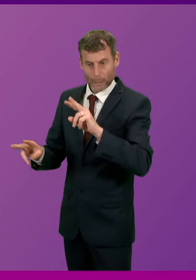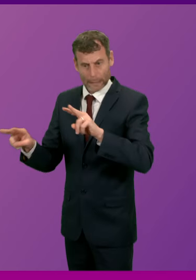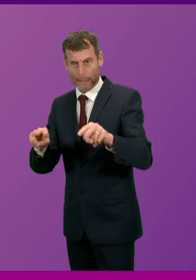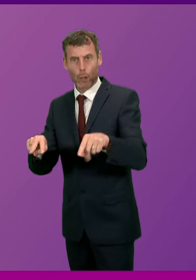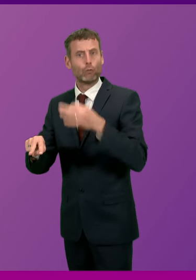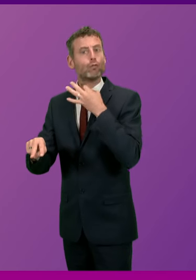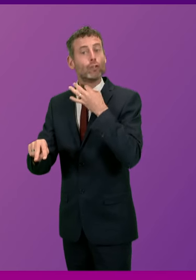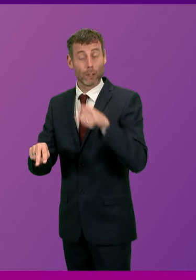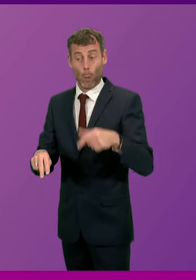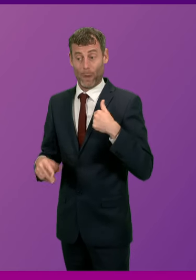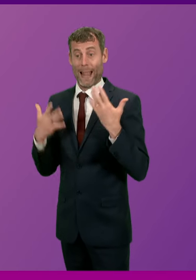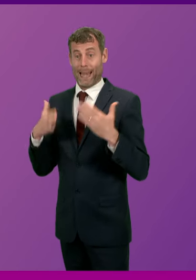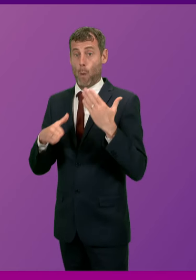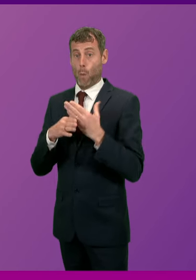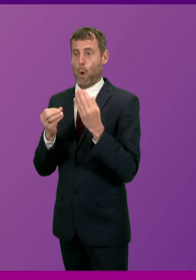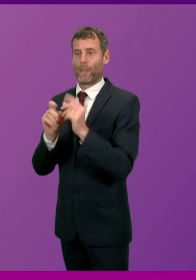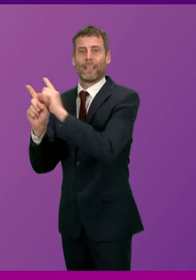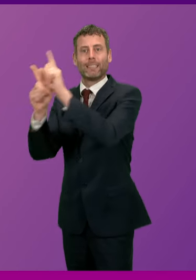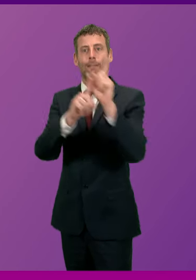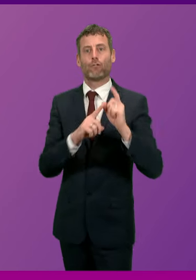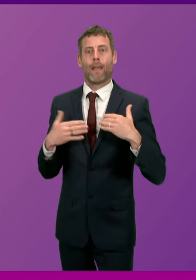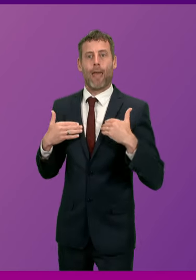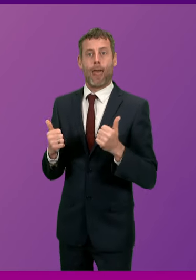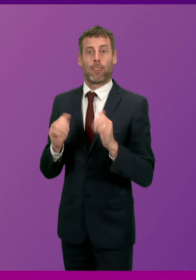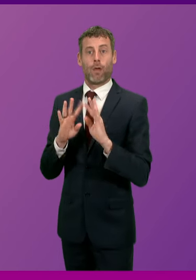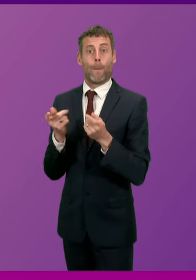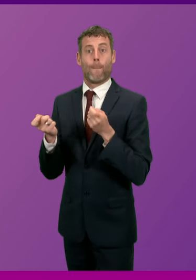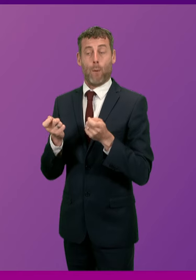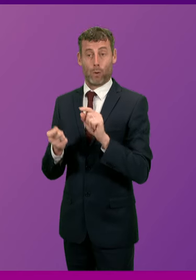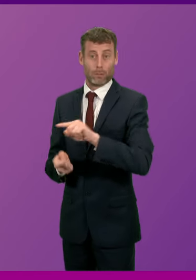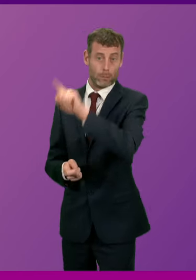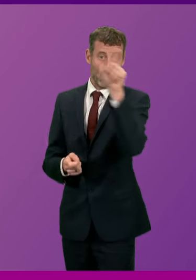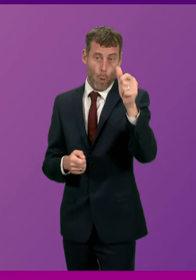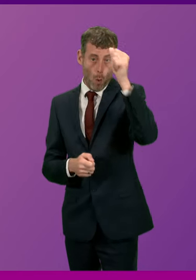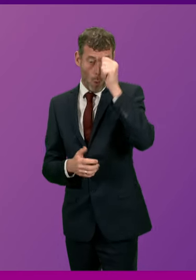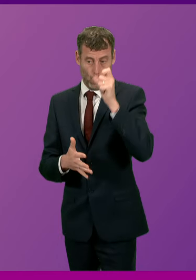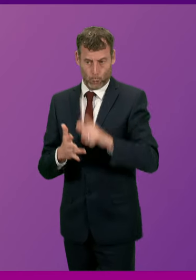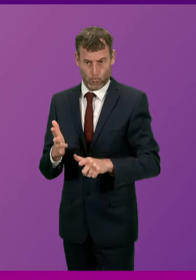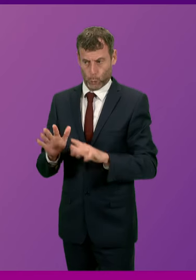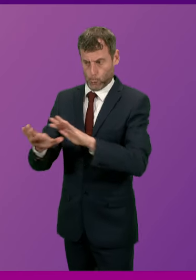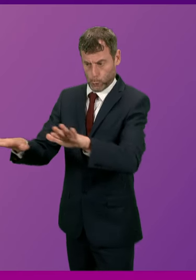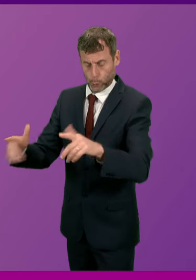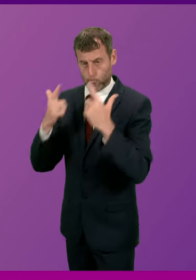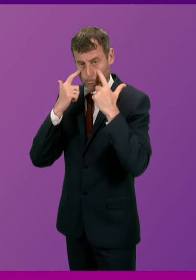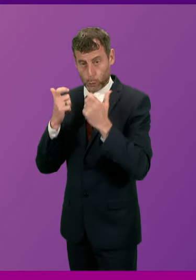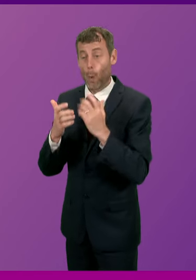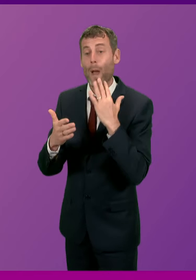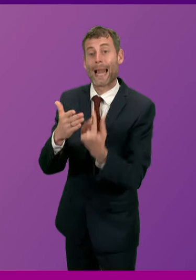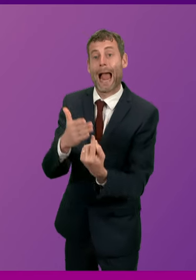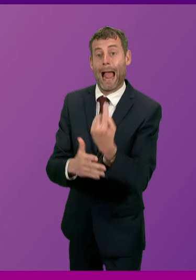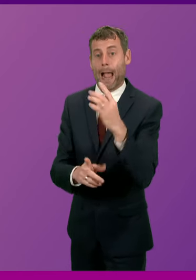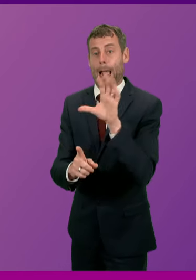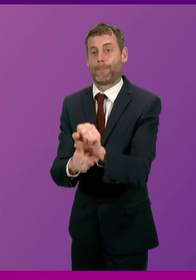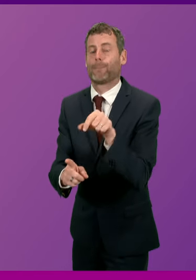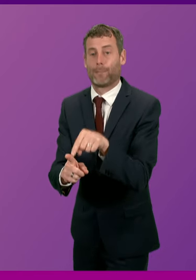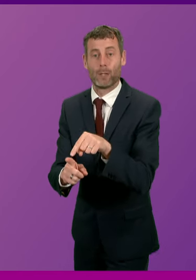to ensure that health boards are prepared at a local level. We're meeting regularly with the United Kingdom Government and other devolved governments to ensure that